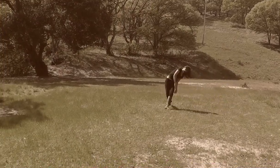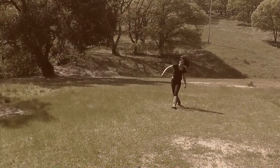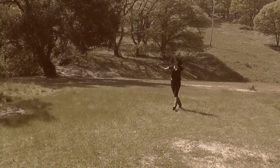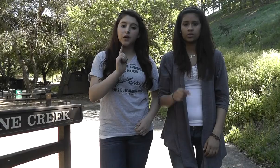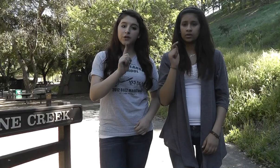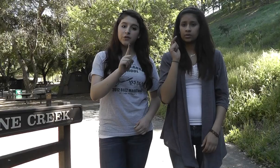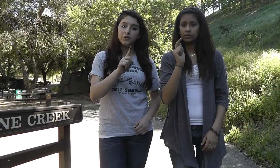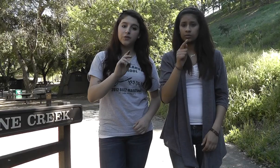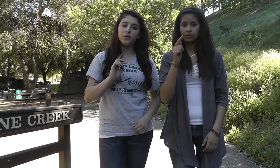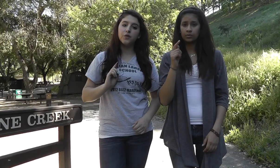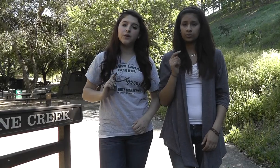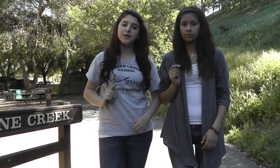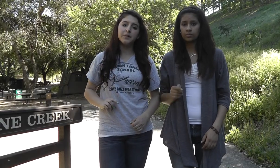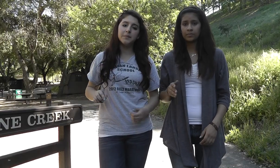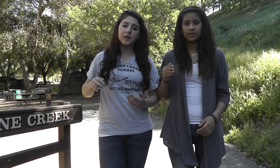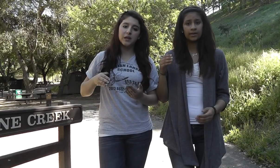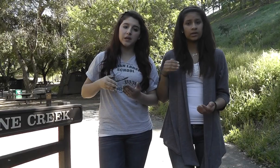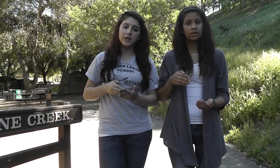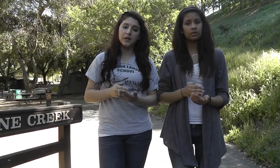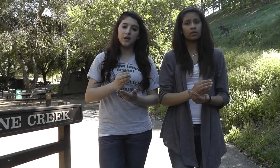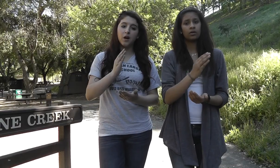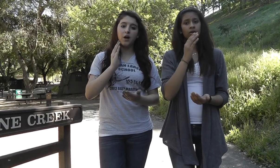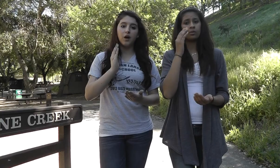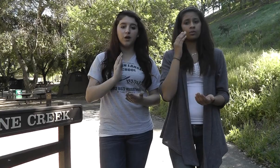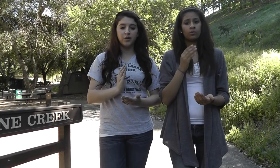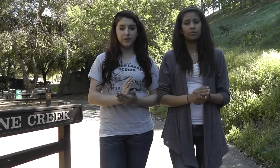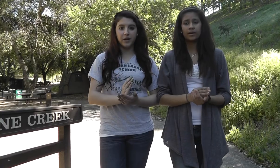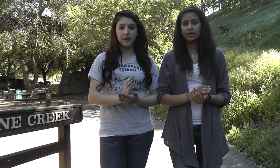You'll be all right